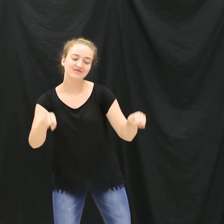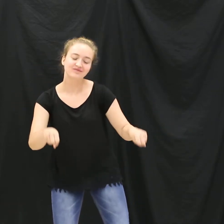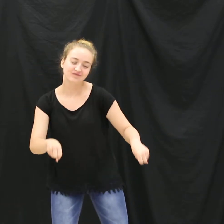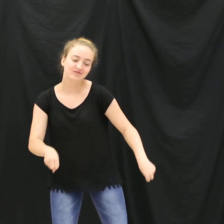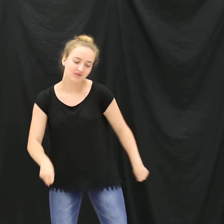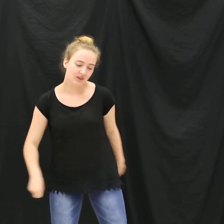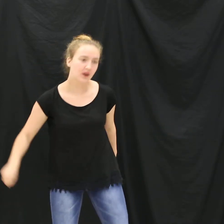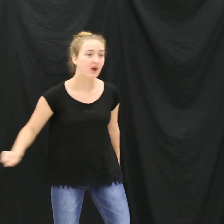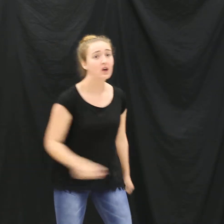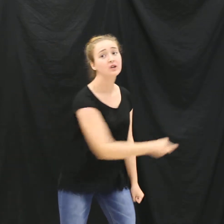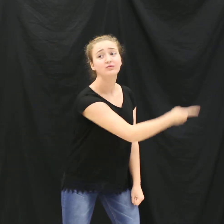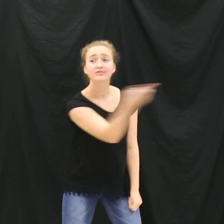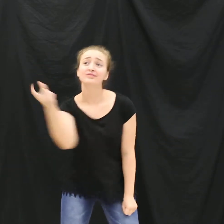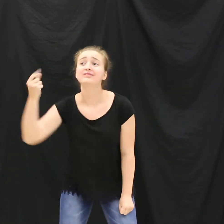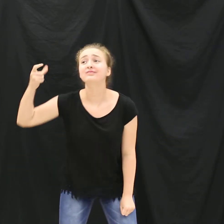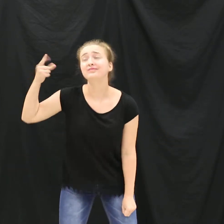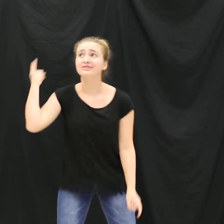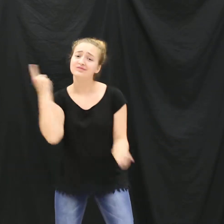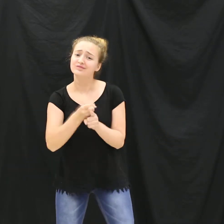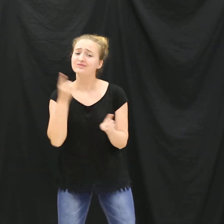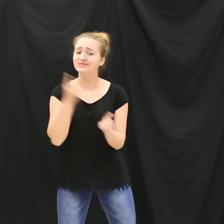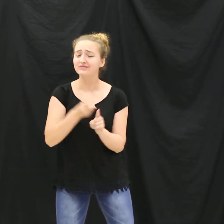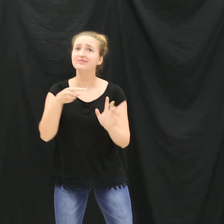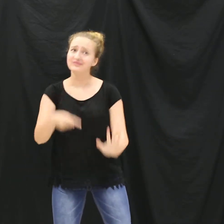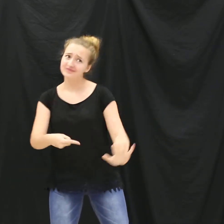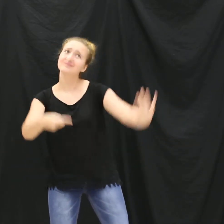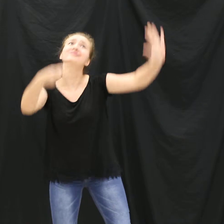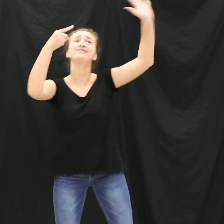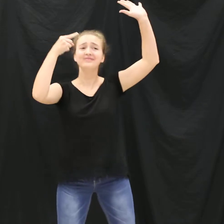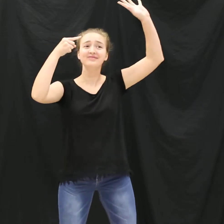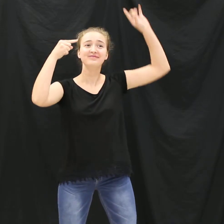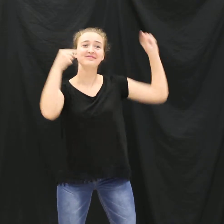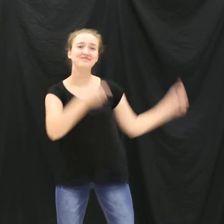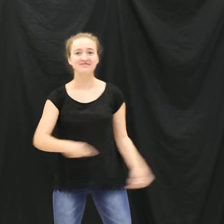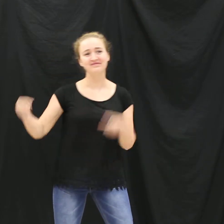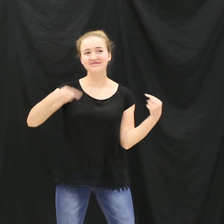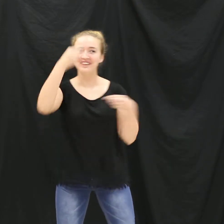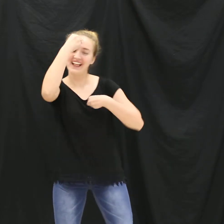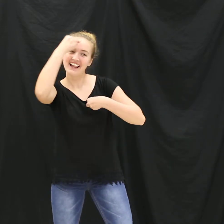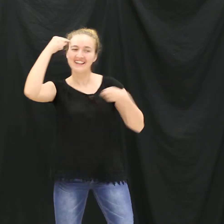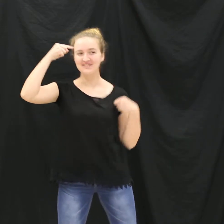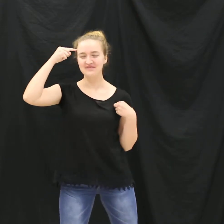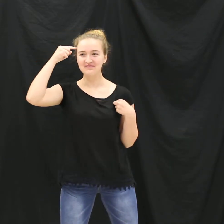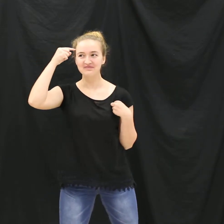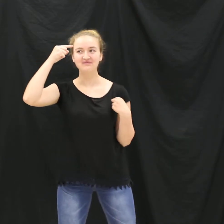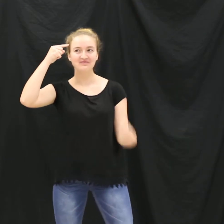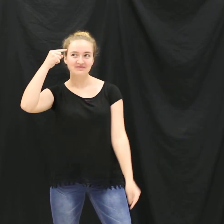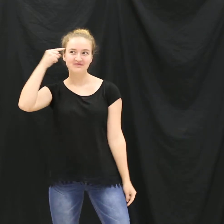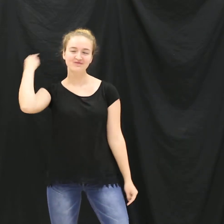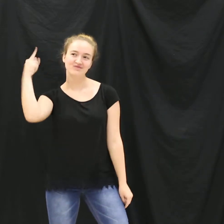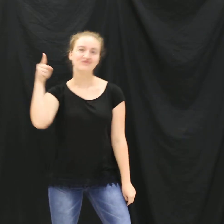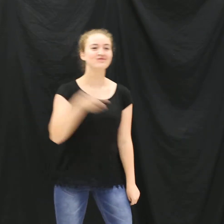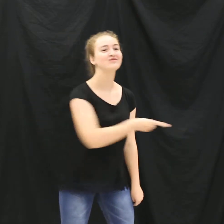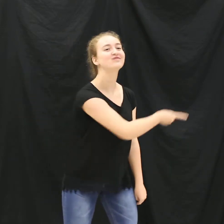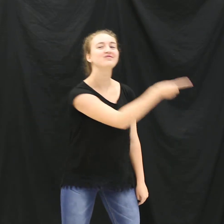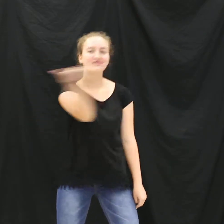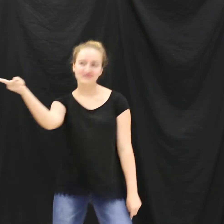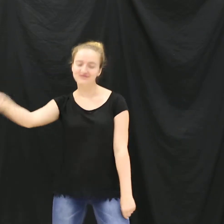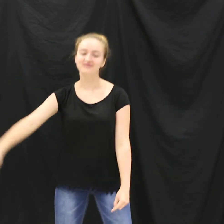try And if you give me, put your hands tight I ain't lost like the form And if you give me,